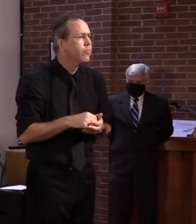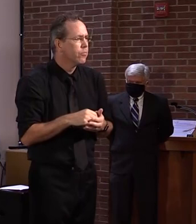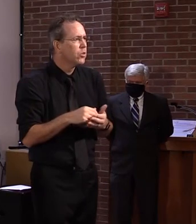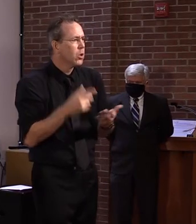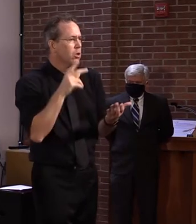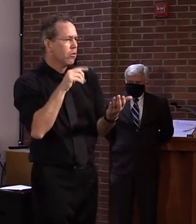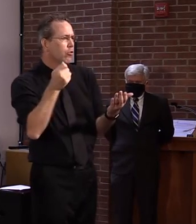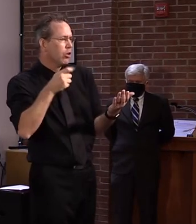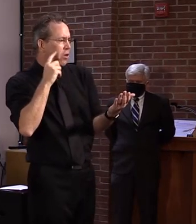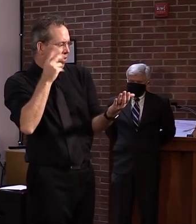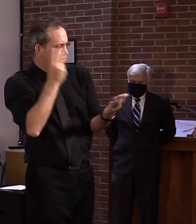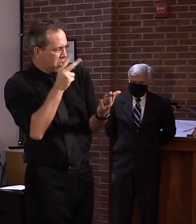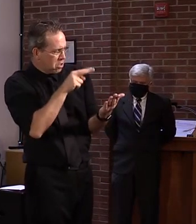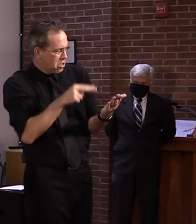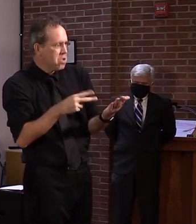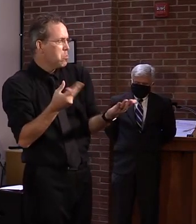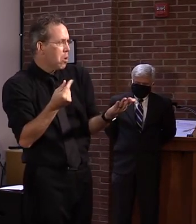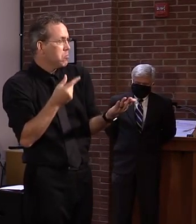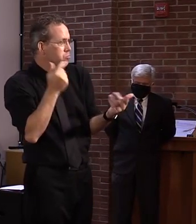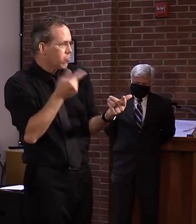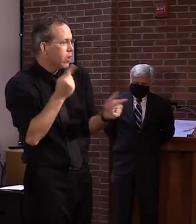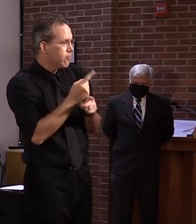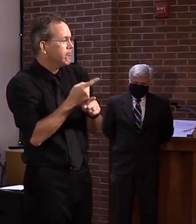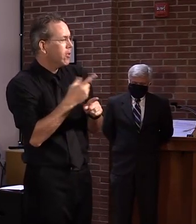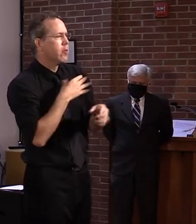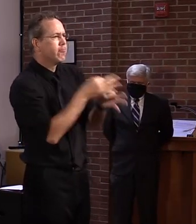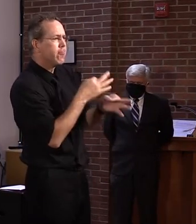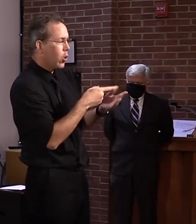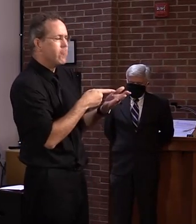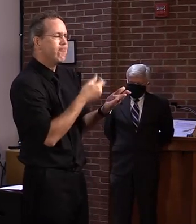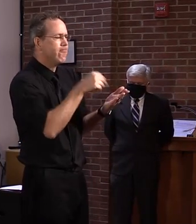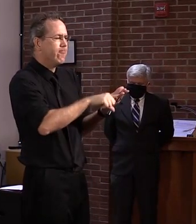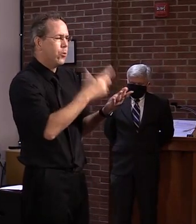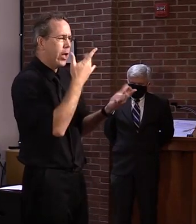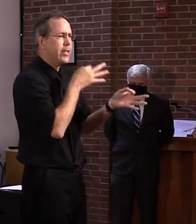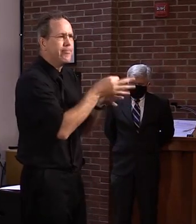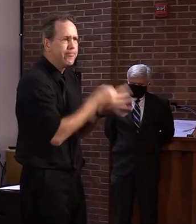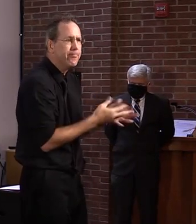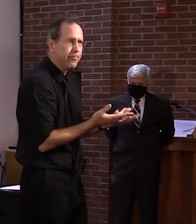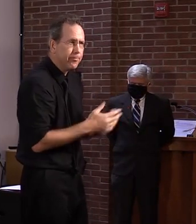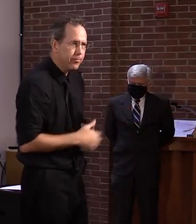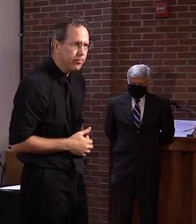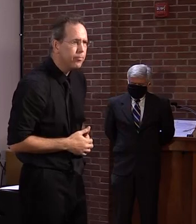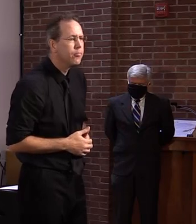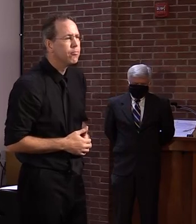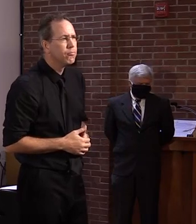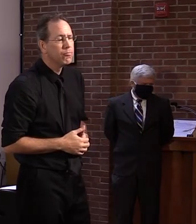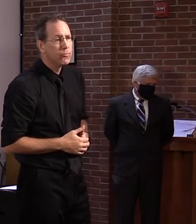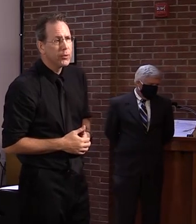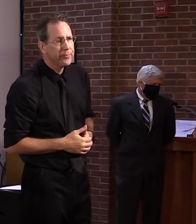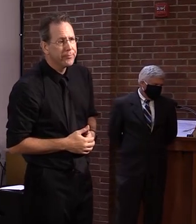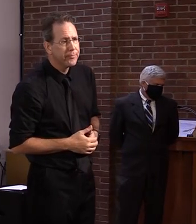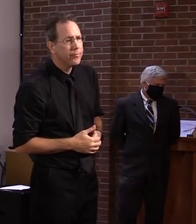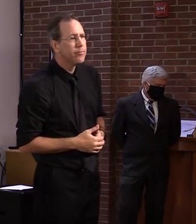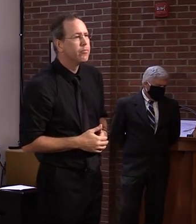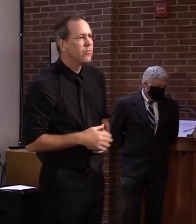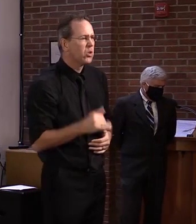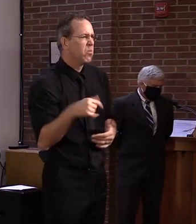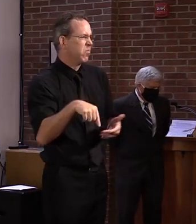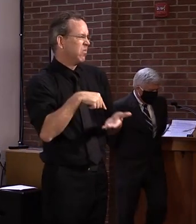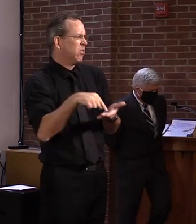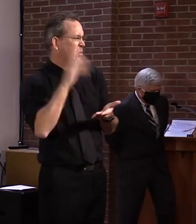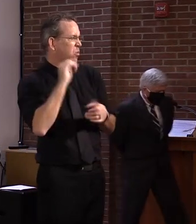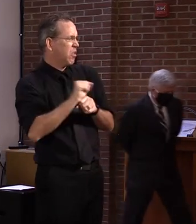information and issue a more faster determination on these claims to move them through the